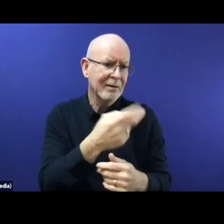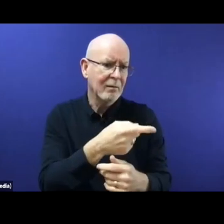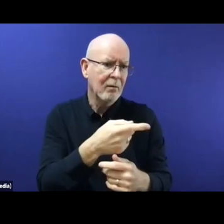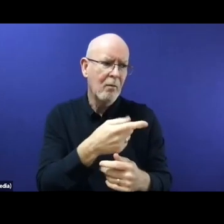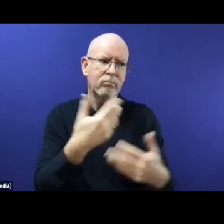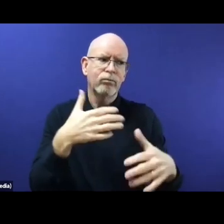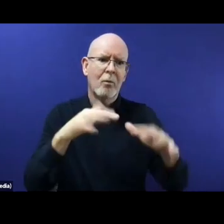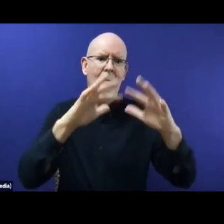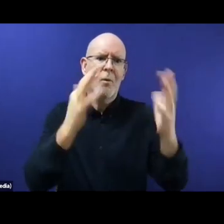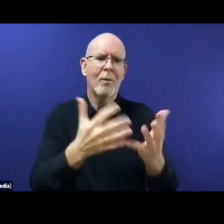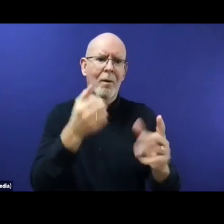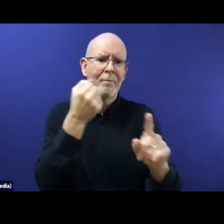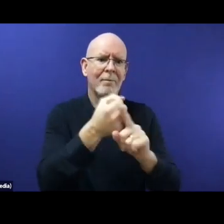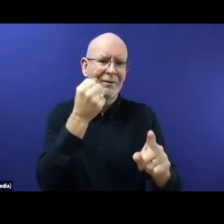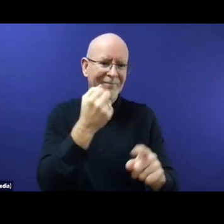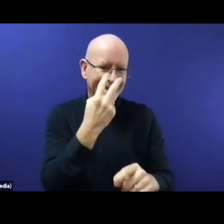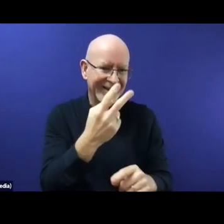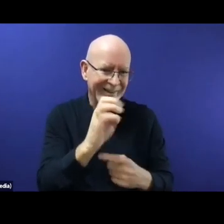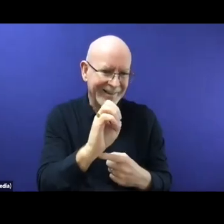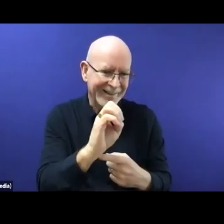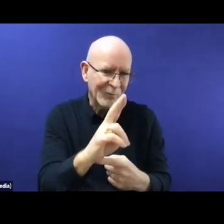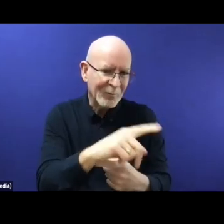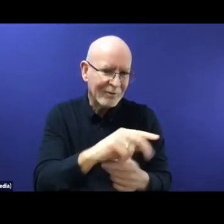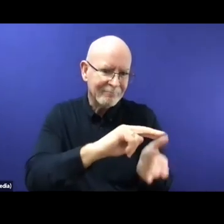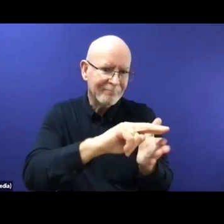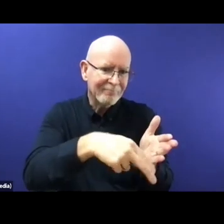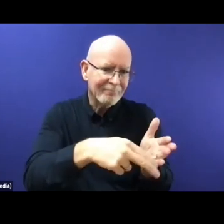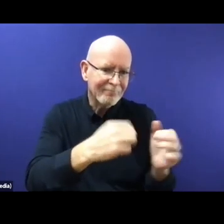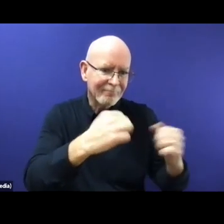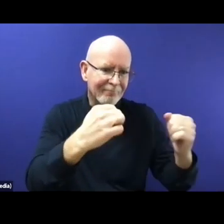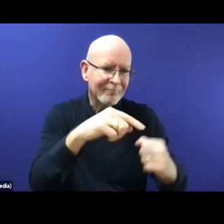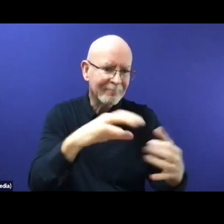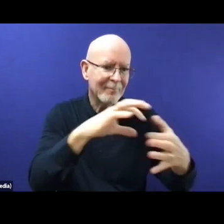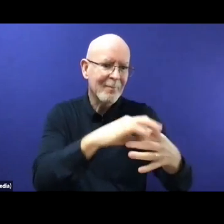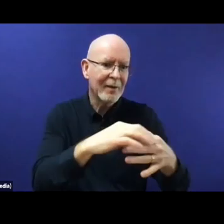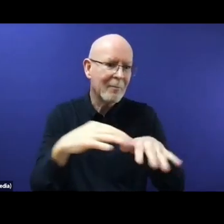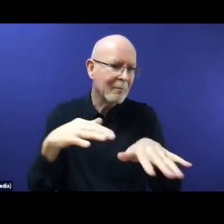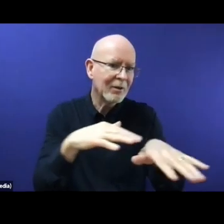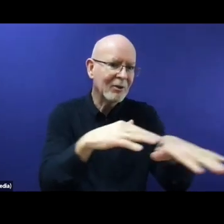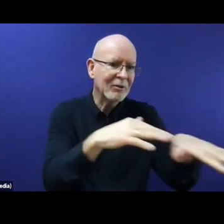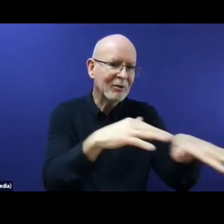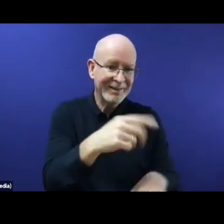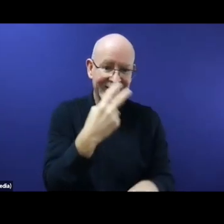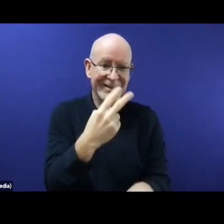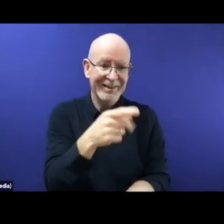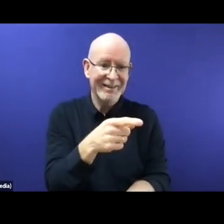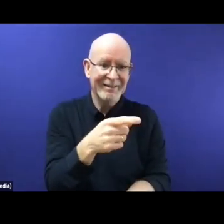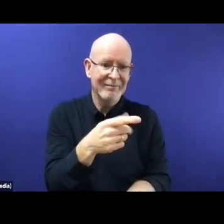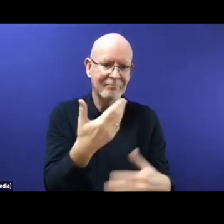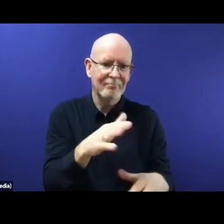presenting the new Migration Act, you see that fair sharing of responsibility and solidarity is also one of the